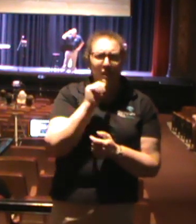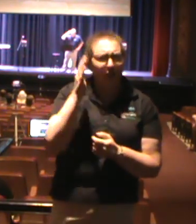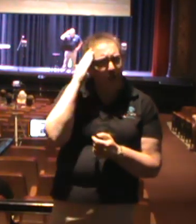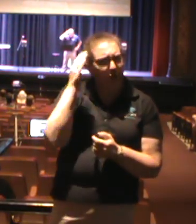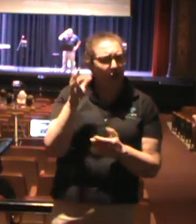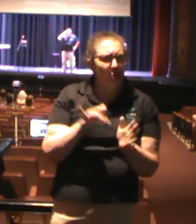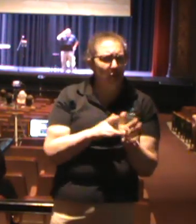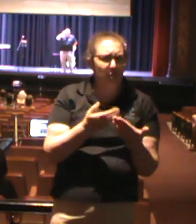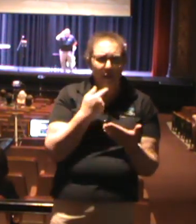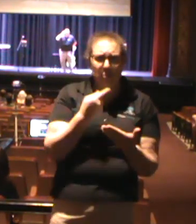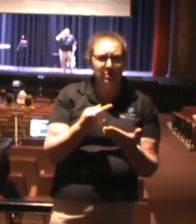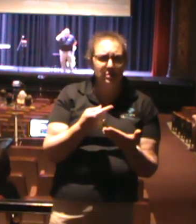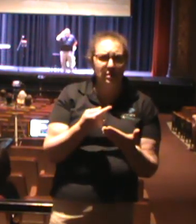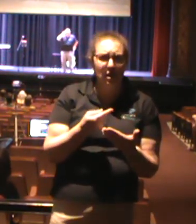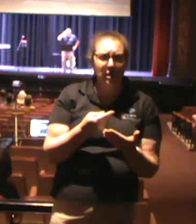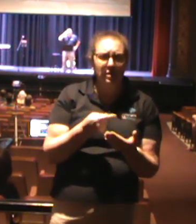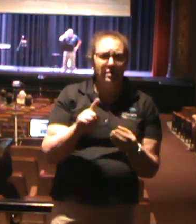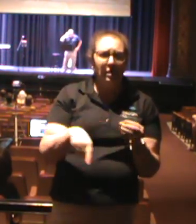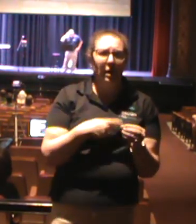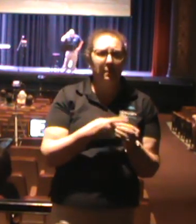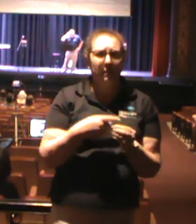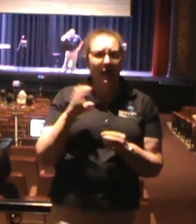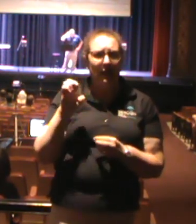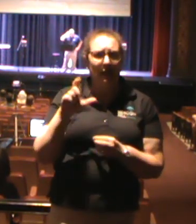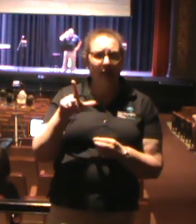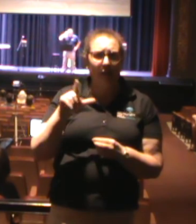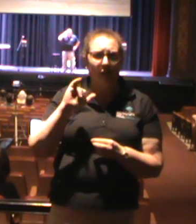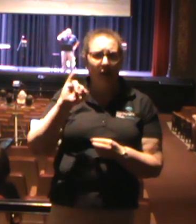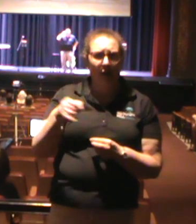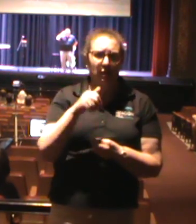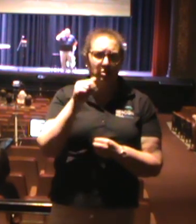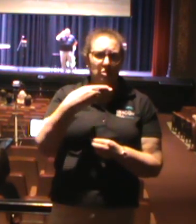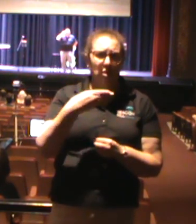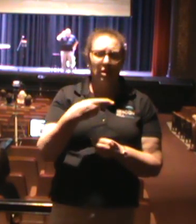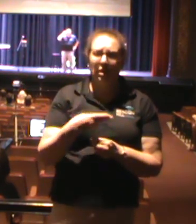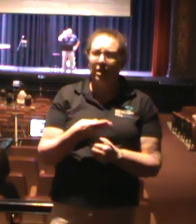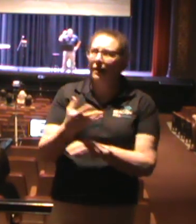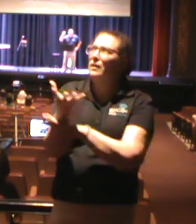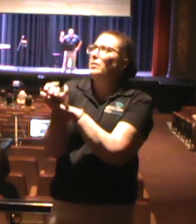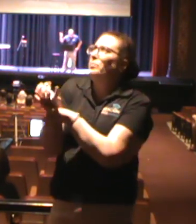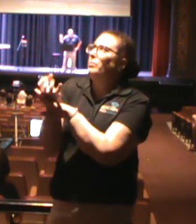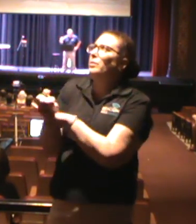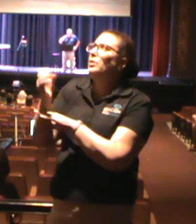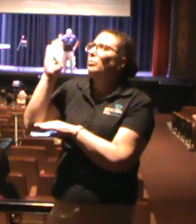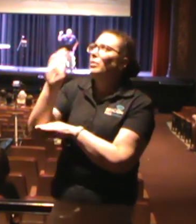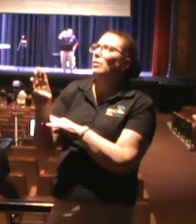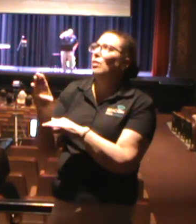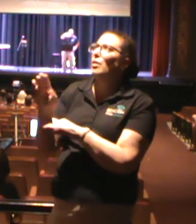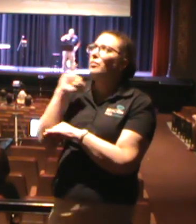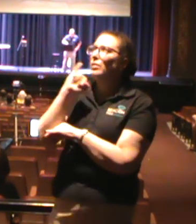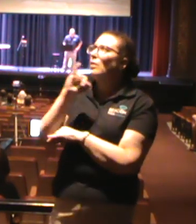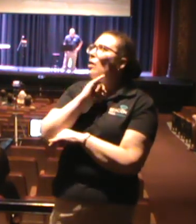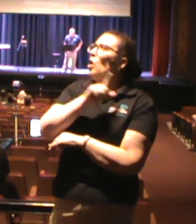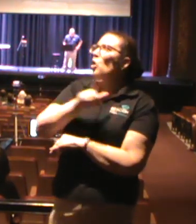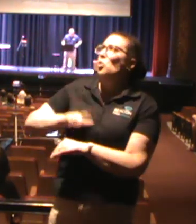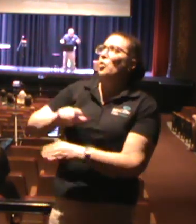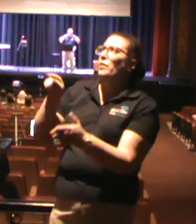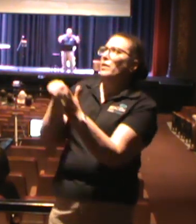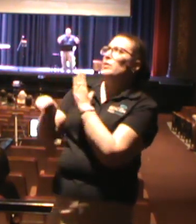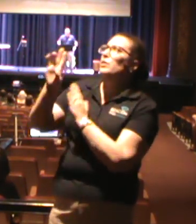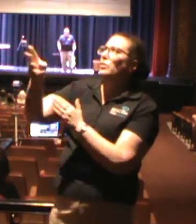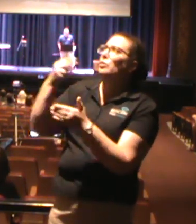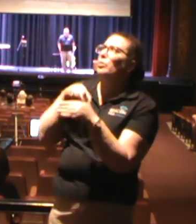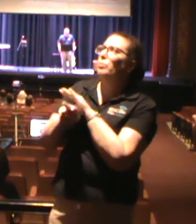says in the passage about Elijah? How he pleads with God against Israel? Lord, they have killed your prophets and torn down your altars.